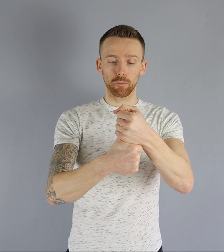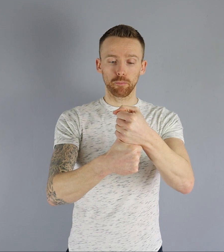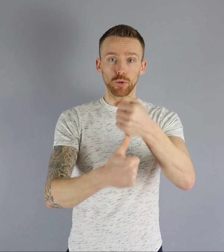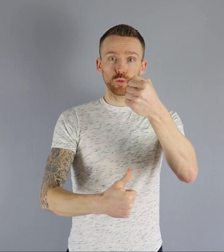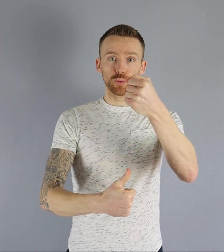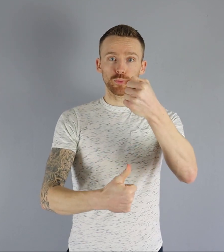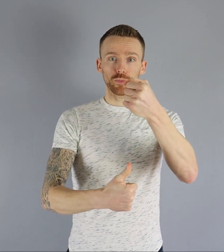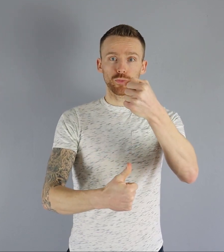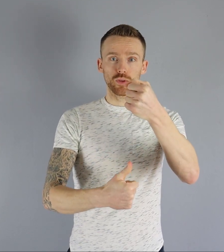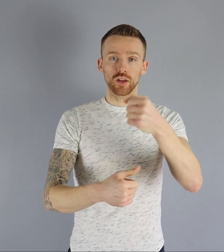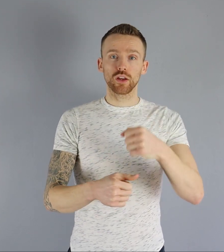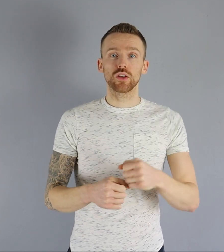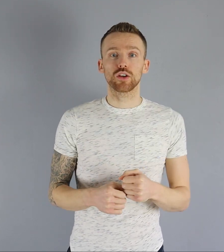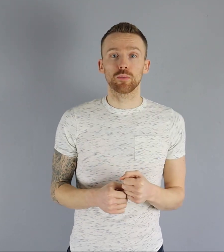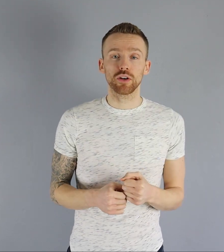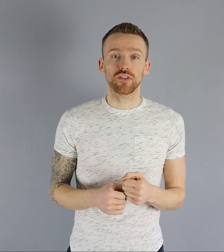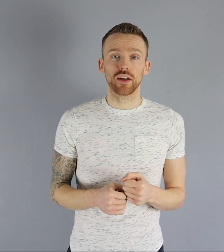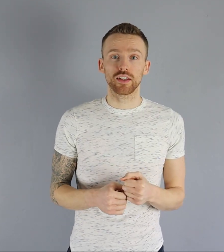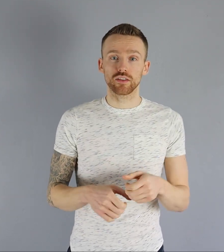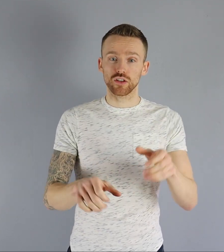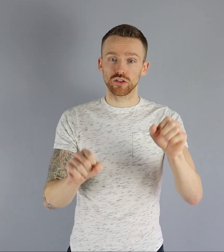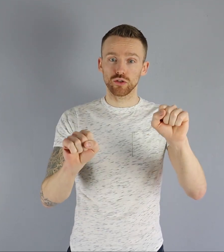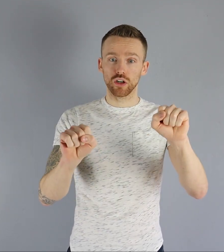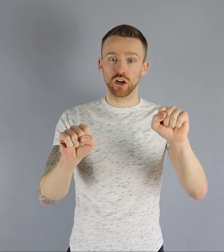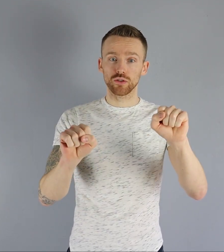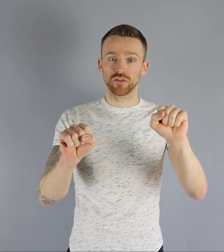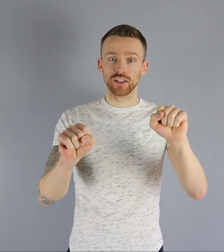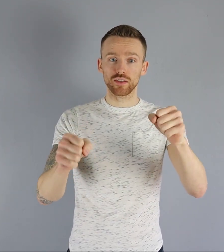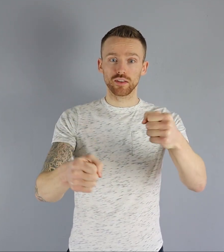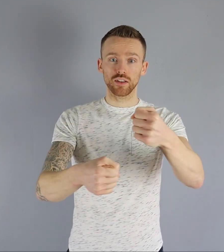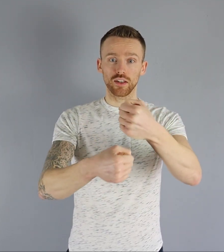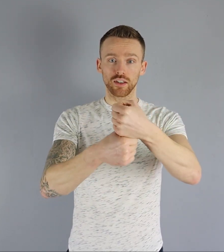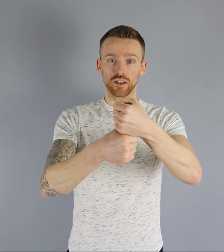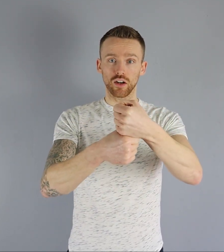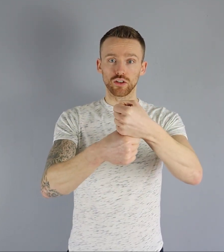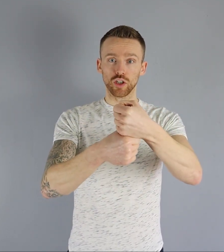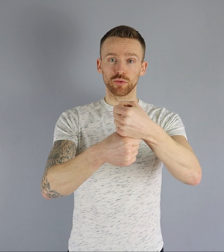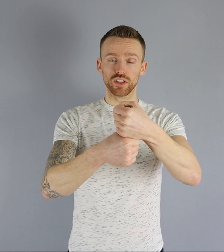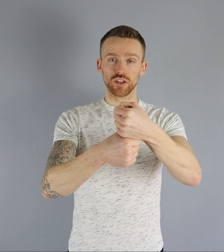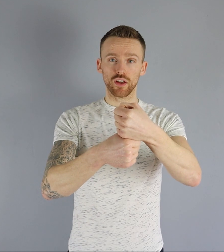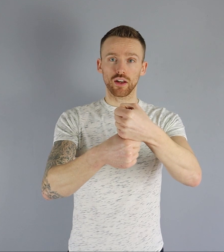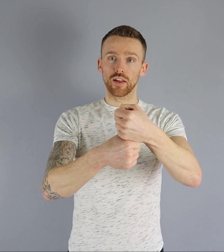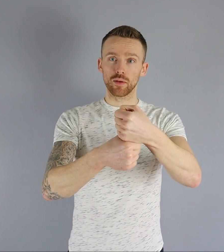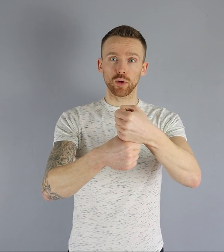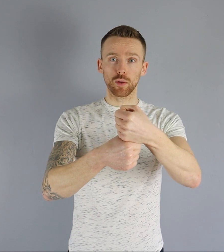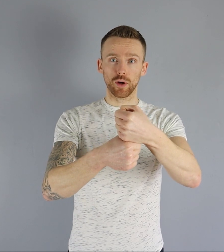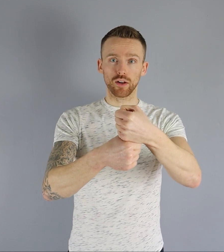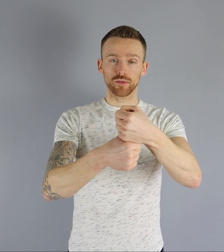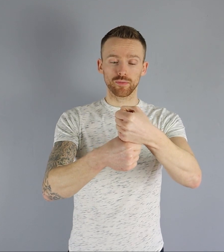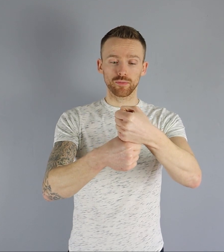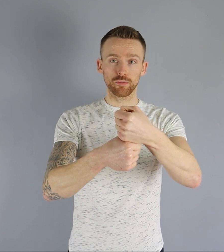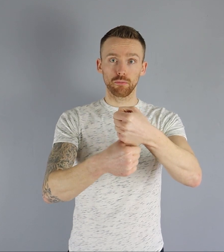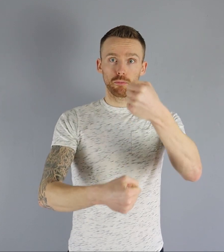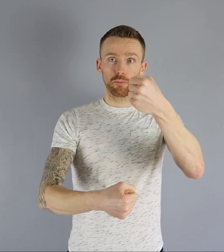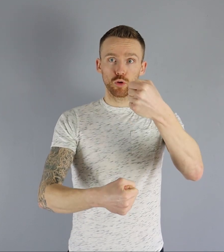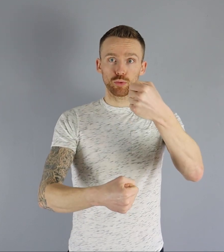Poop. You can modify this to just two closed fists on top of each other and then pull apart. Poop.